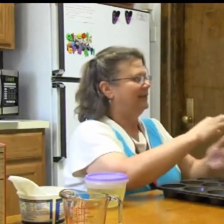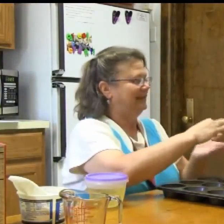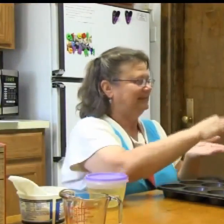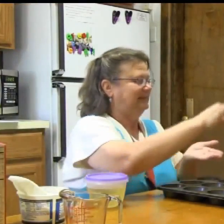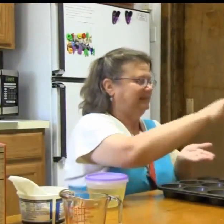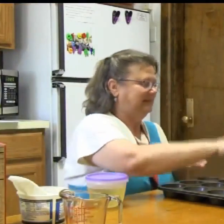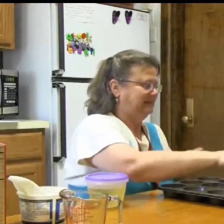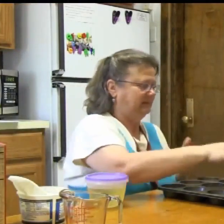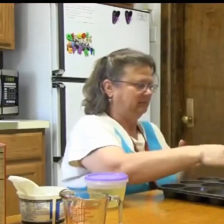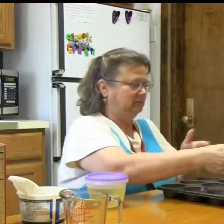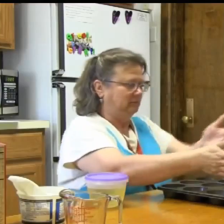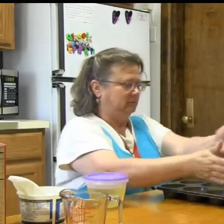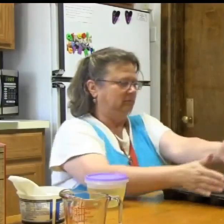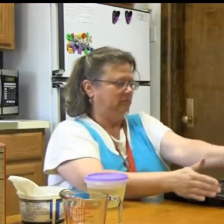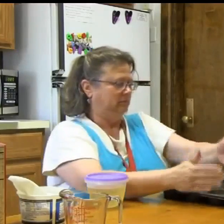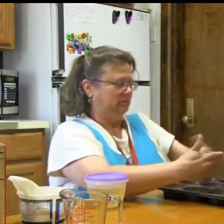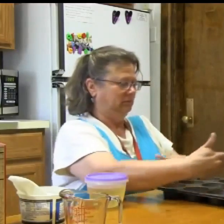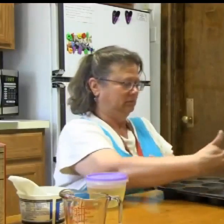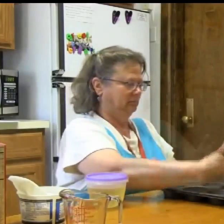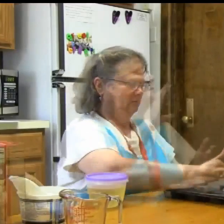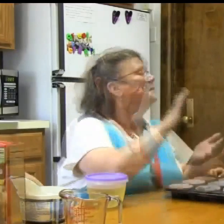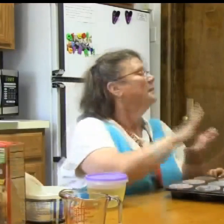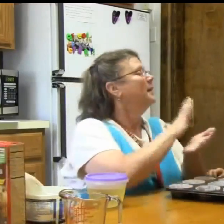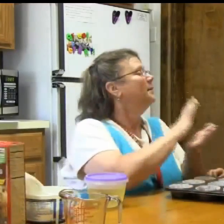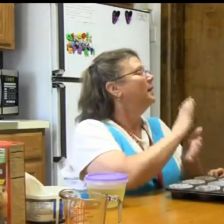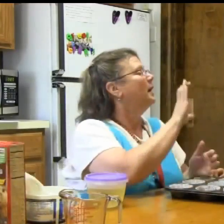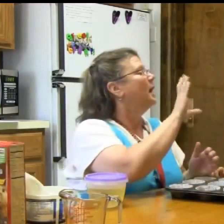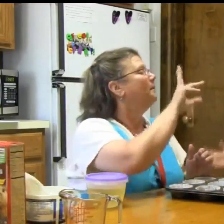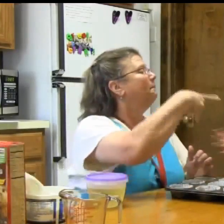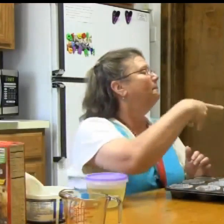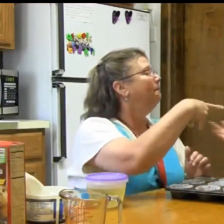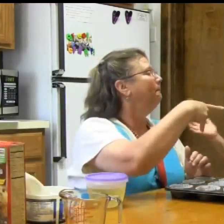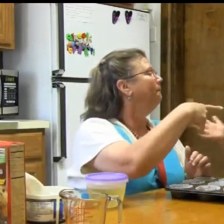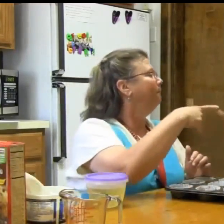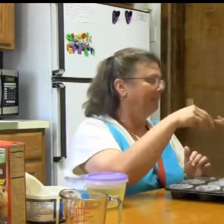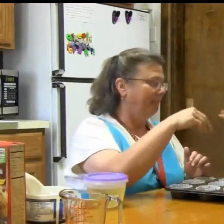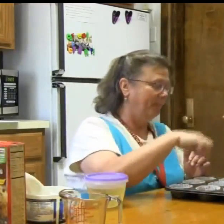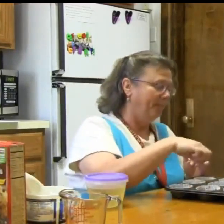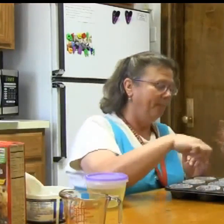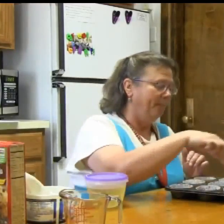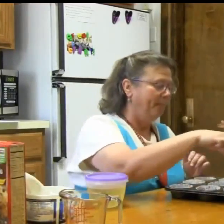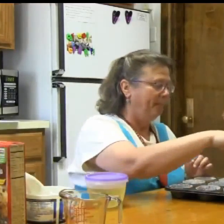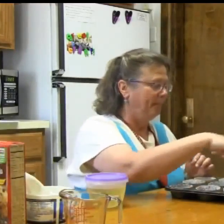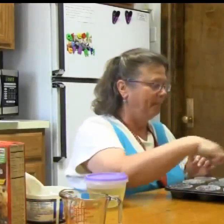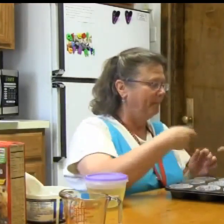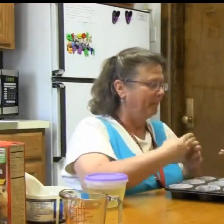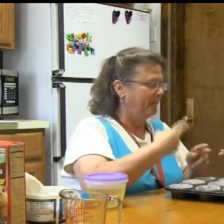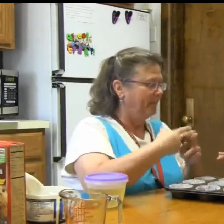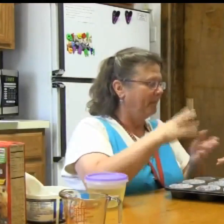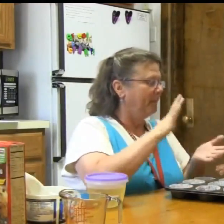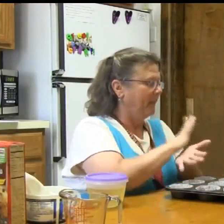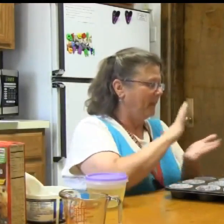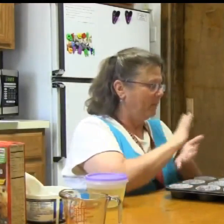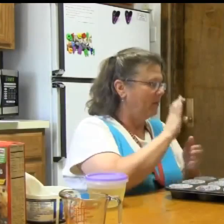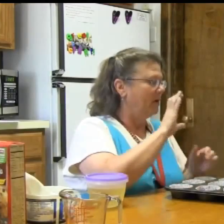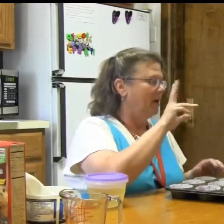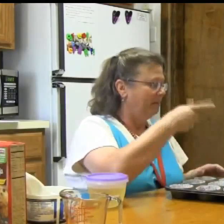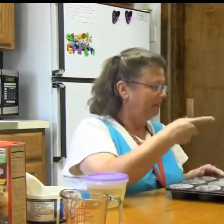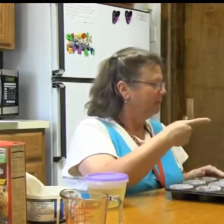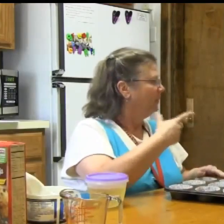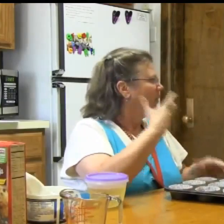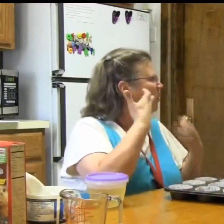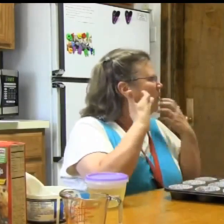Here you go. Okay, and place it carefully in the tin here. So this is a paper cup.